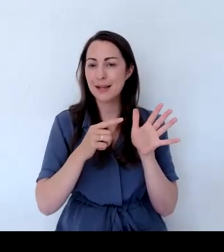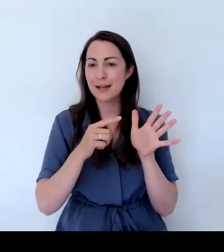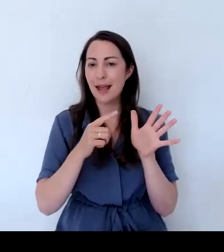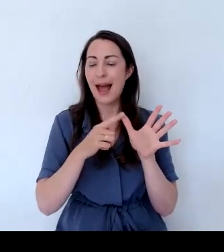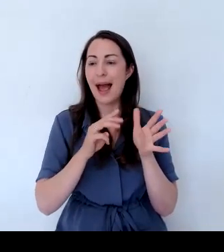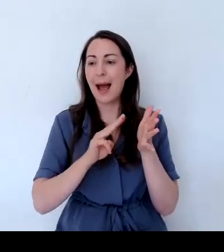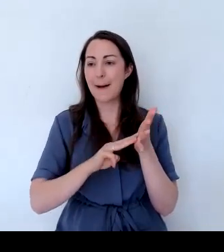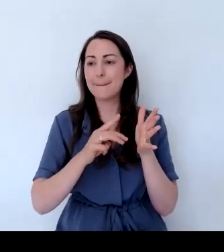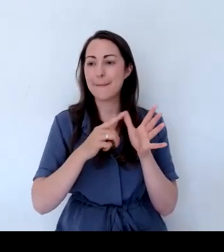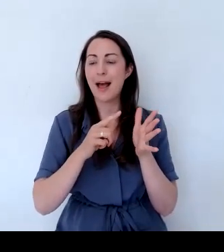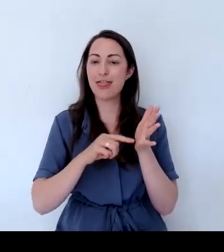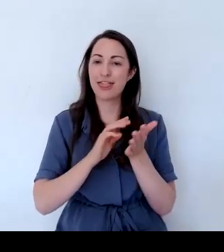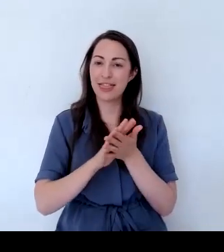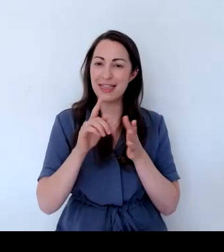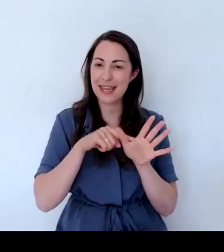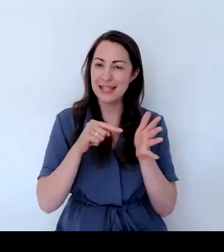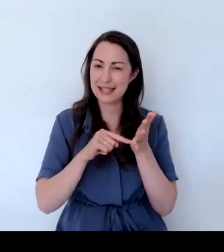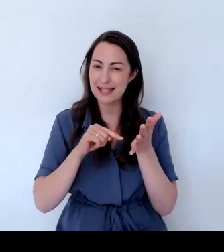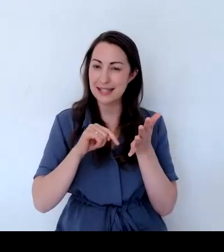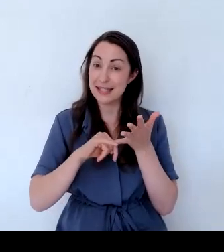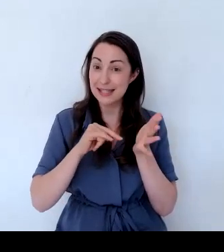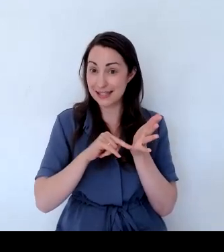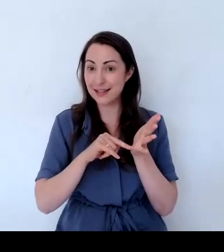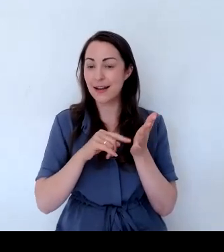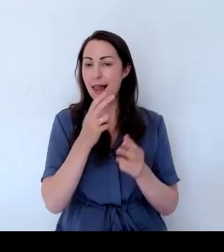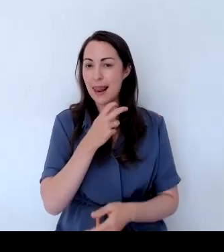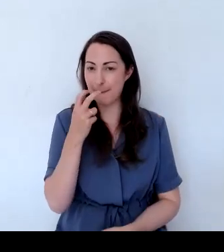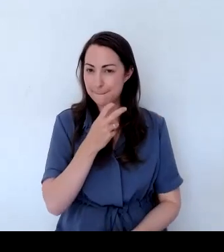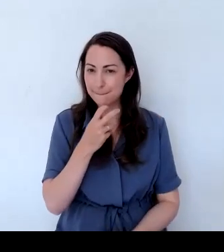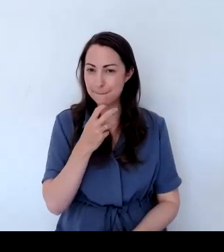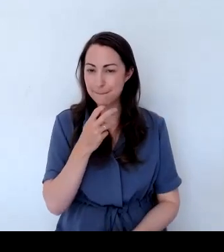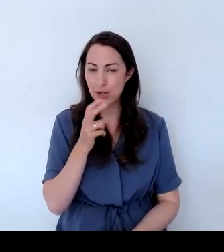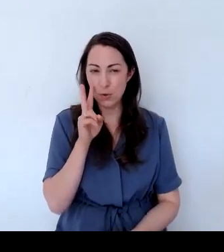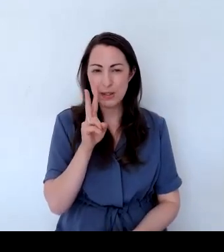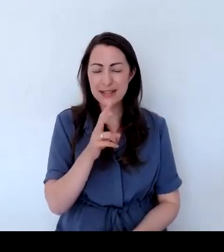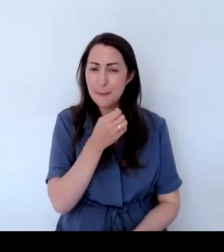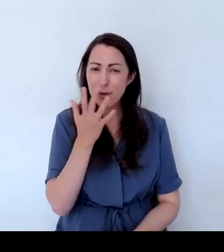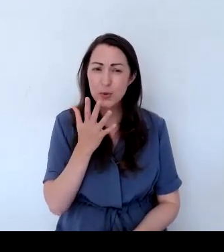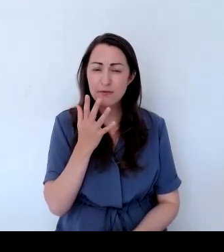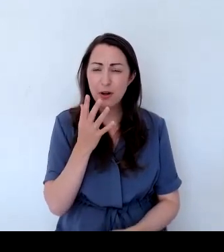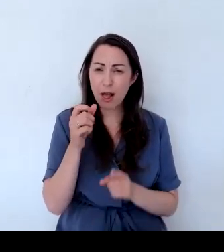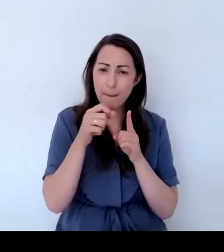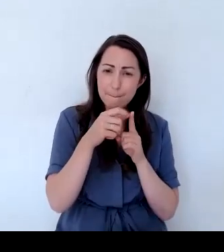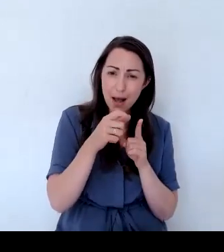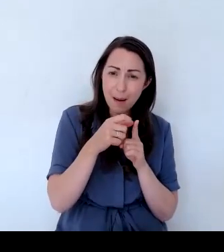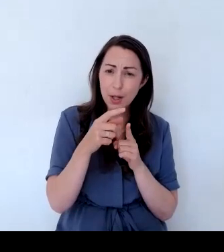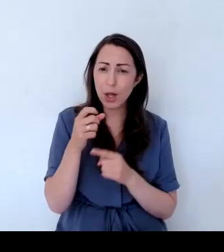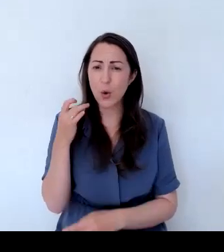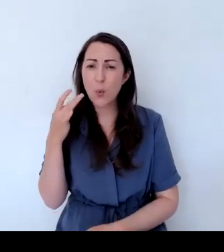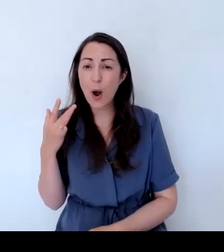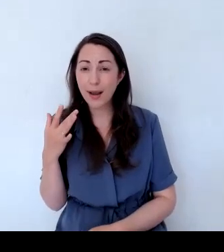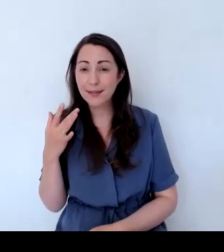It's gorgeous. And it does show a little bit of white. When it's fully open. So that's a really nice one.